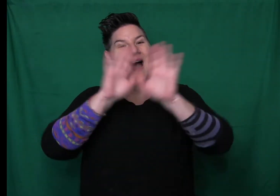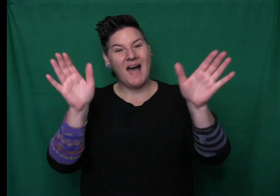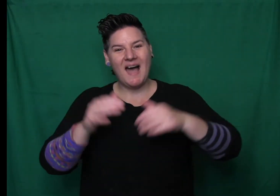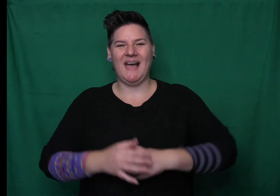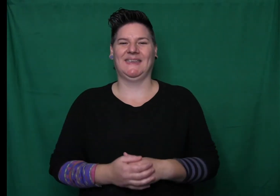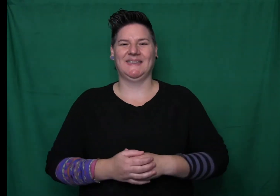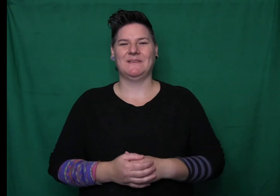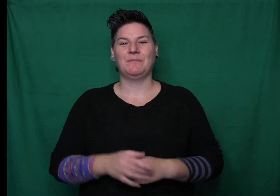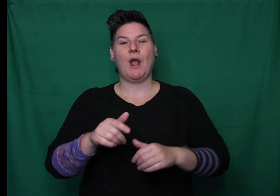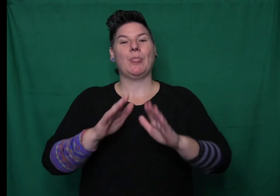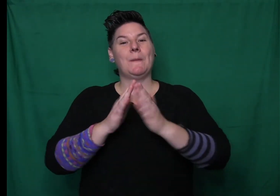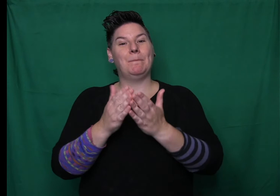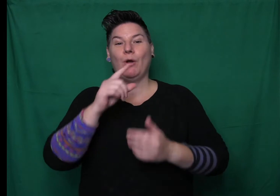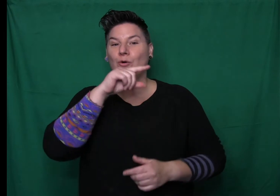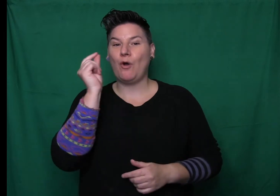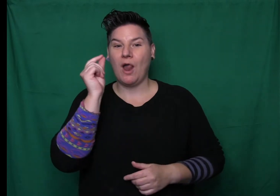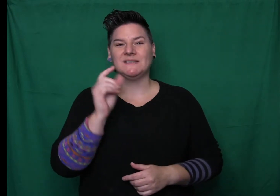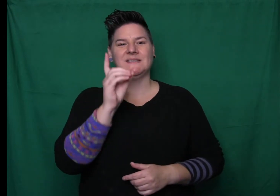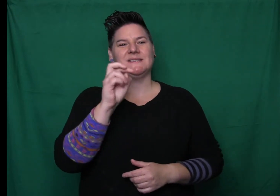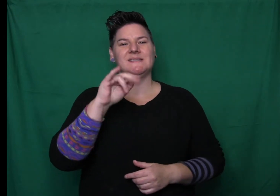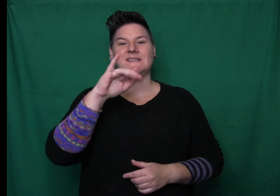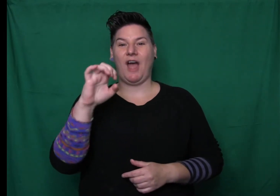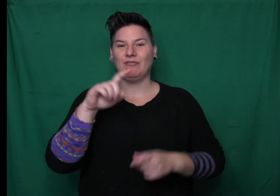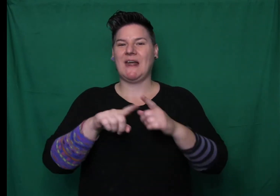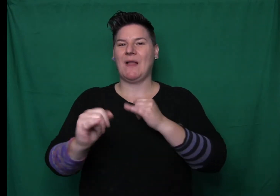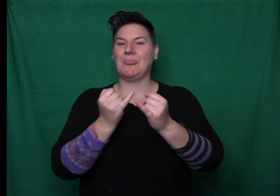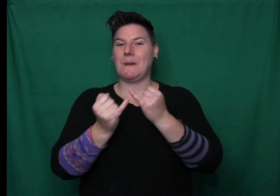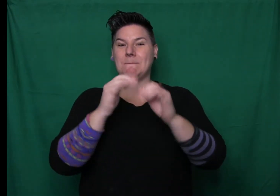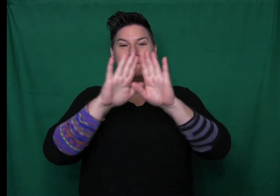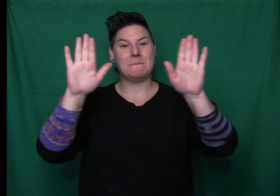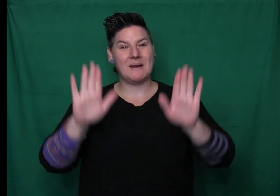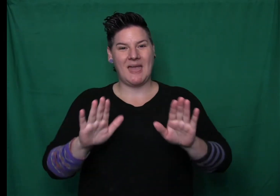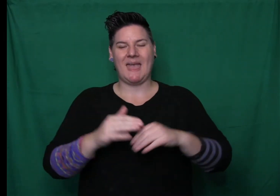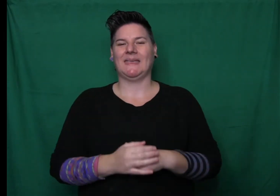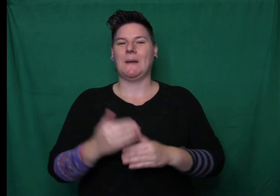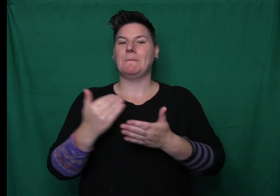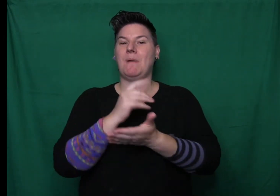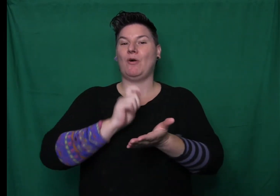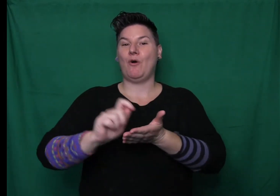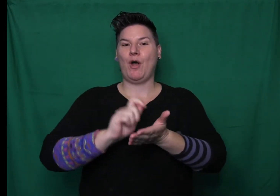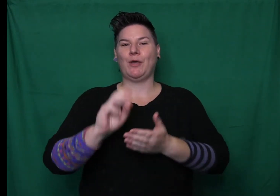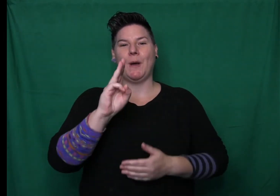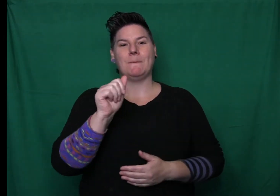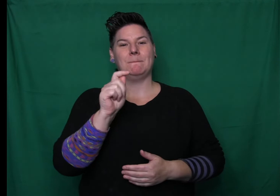Hello. Today's book is called Dorry and the Play by author